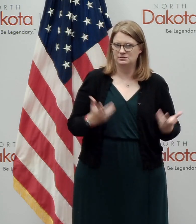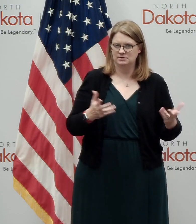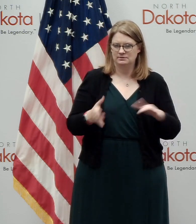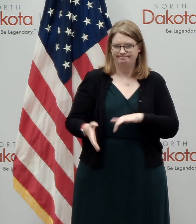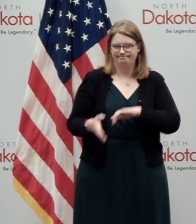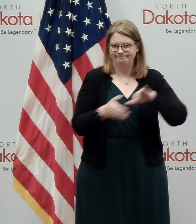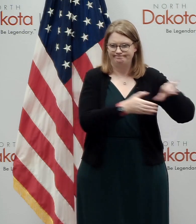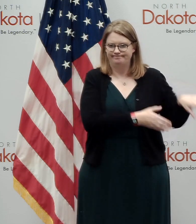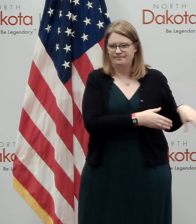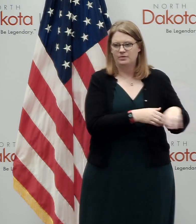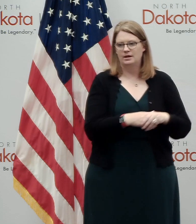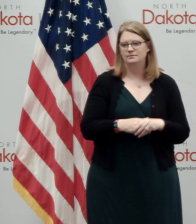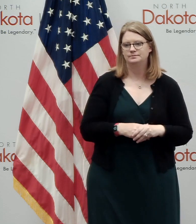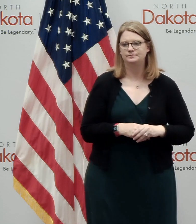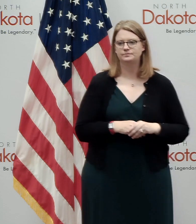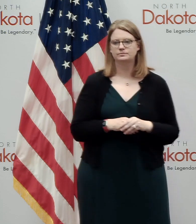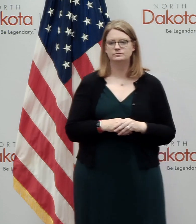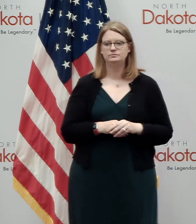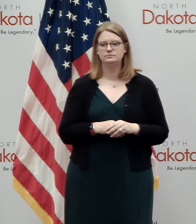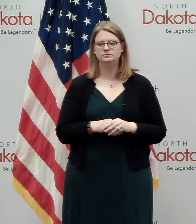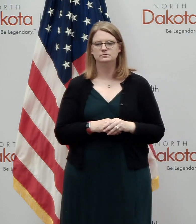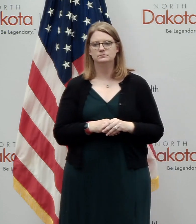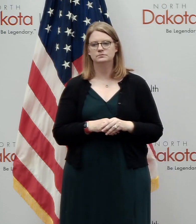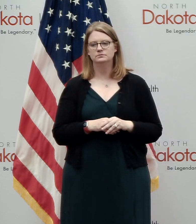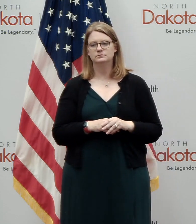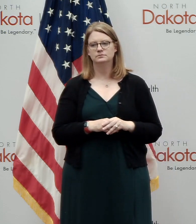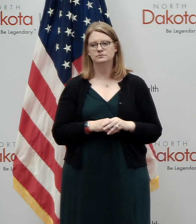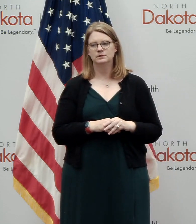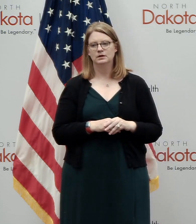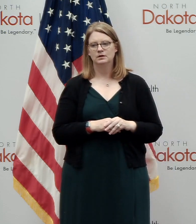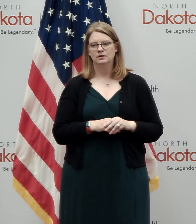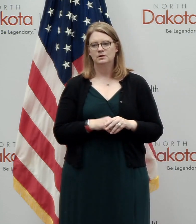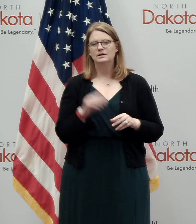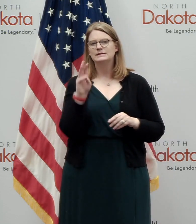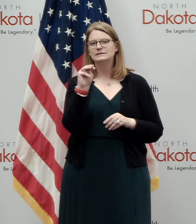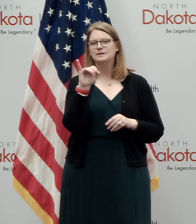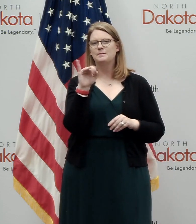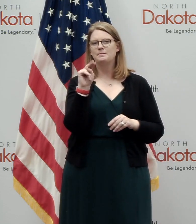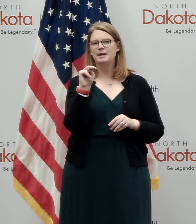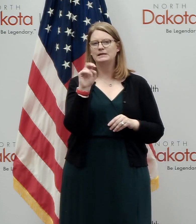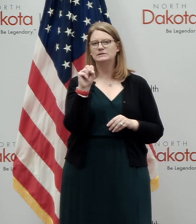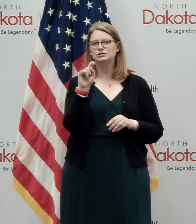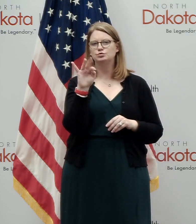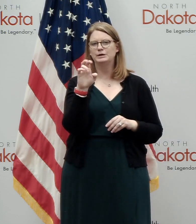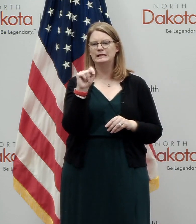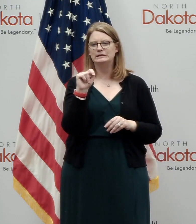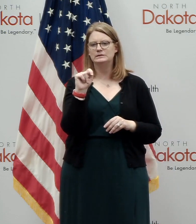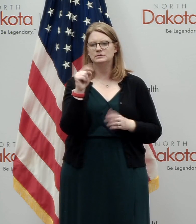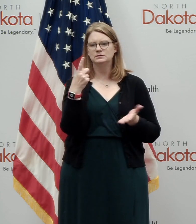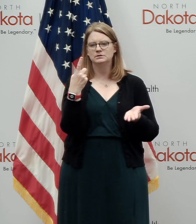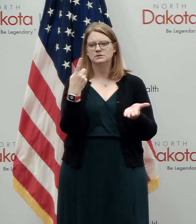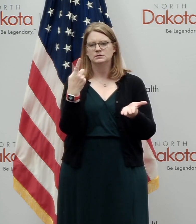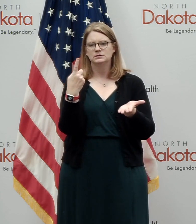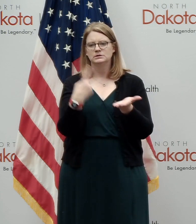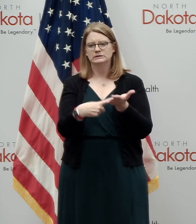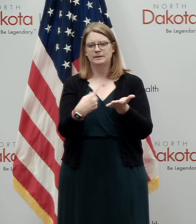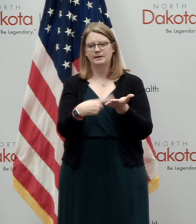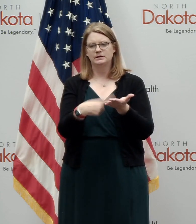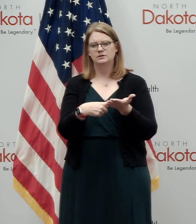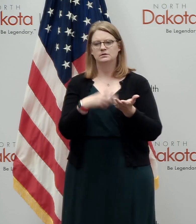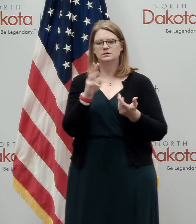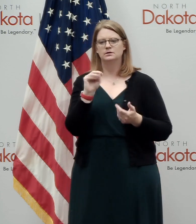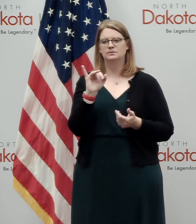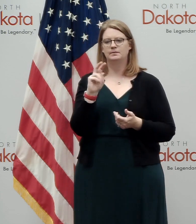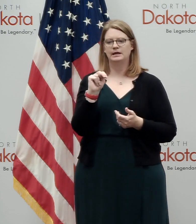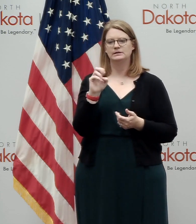on that topic. Uh, we next is the main street, uh, summit in the